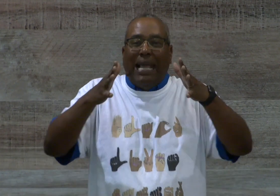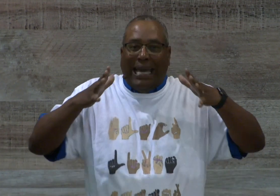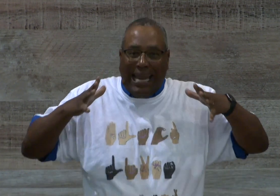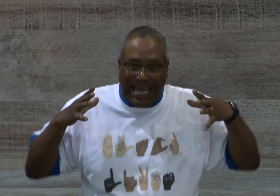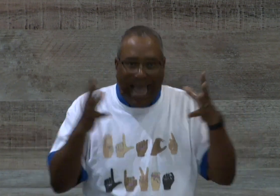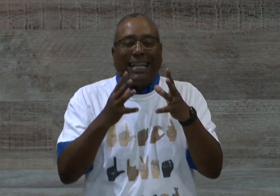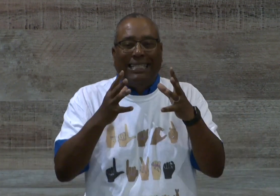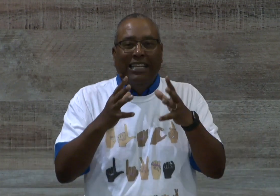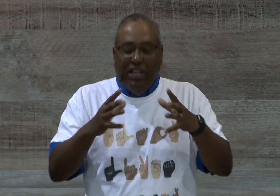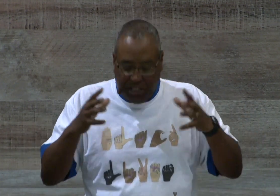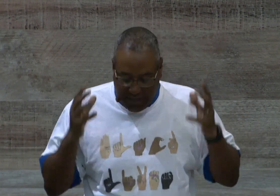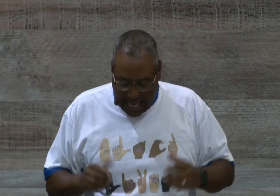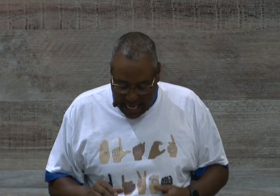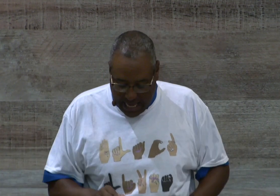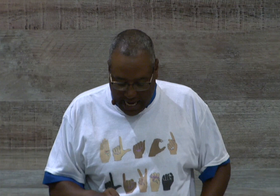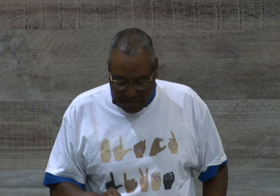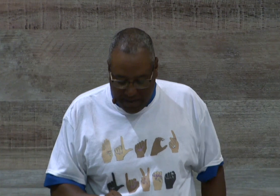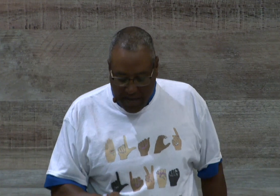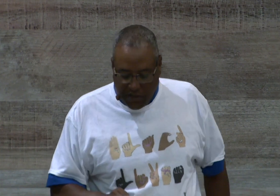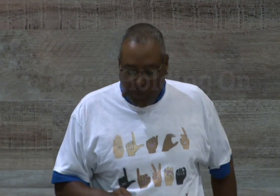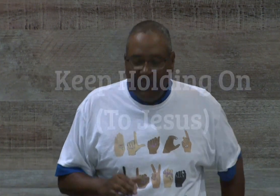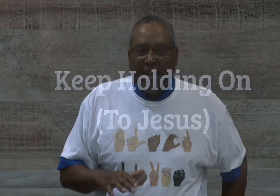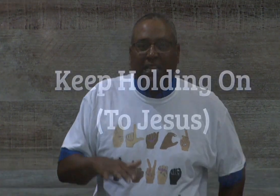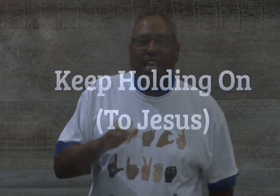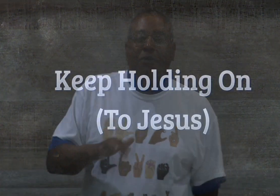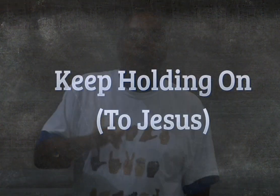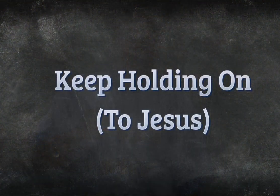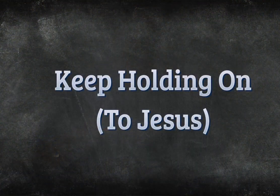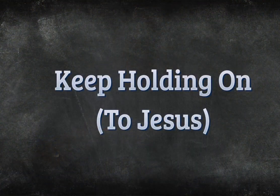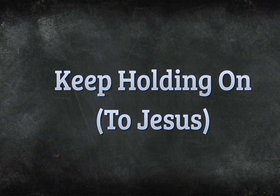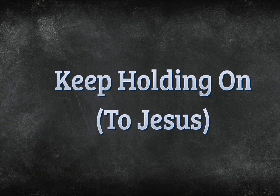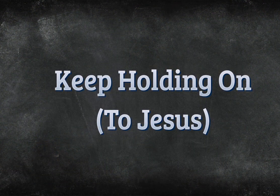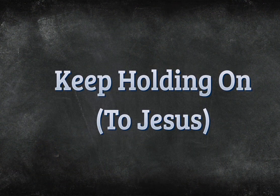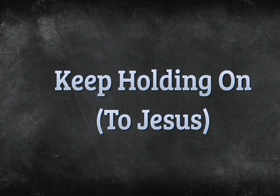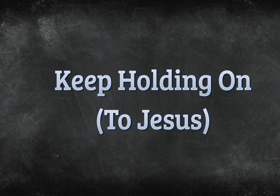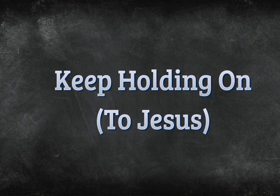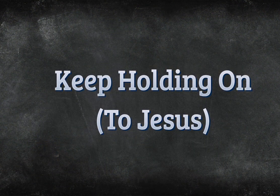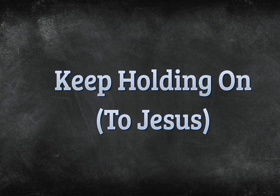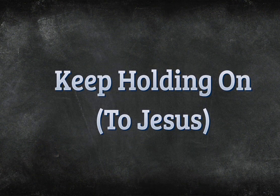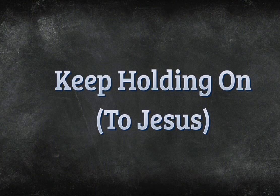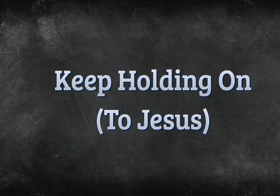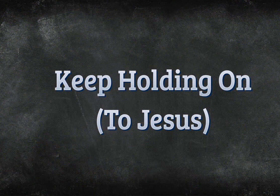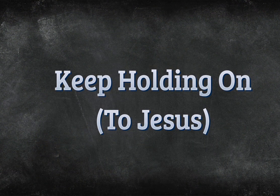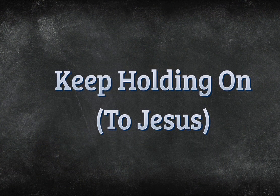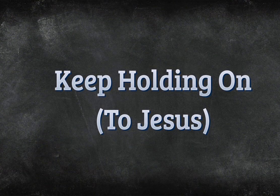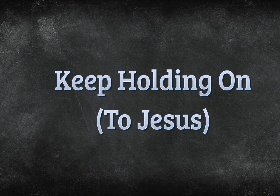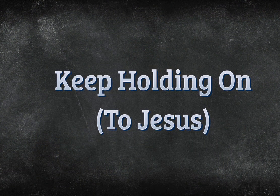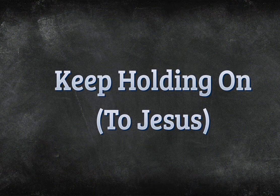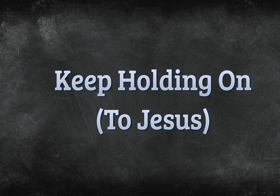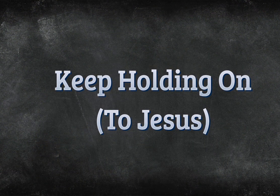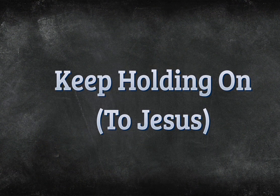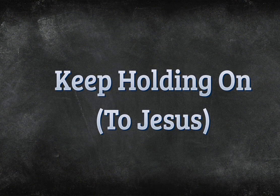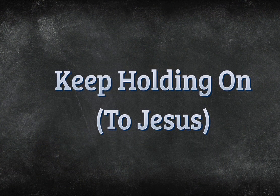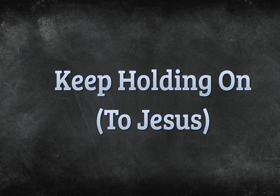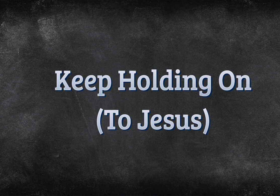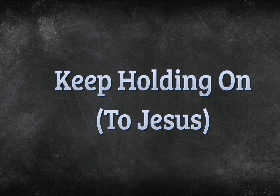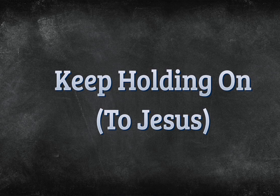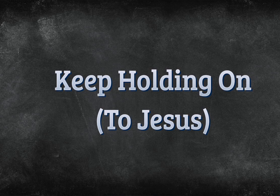connected to the head. Amen? So we've got to keep holding on to Jesus. Amen? Keep holding on